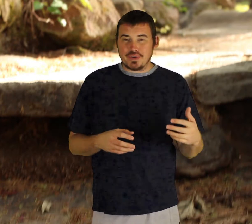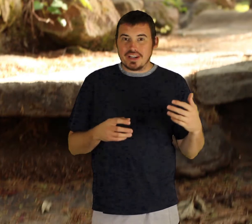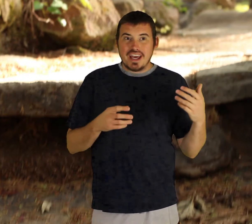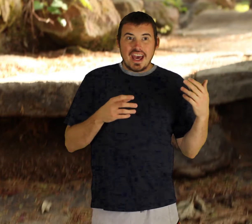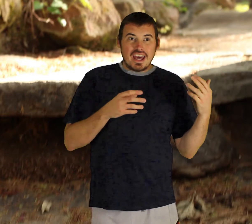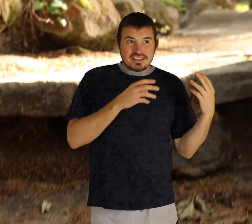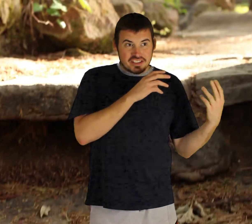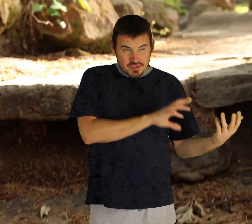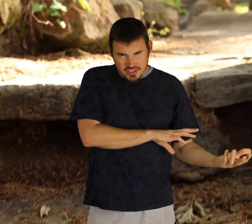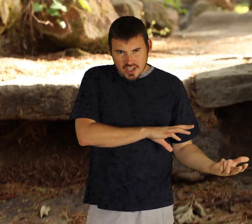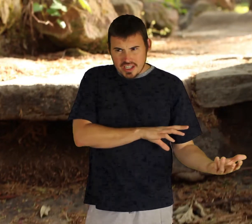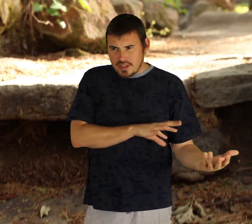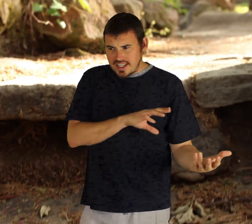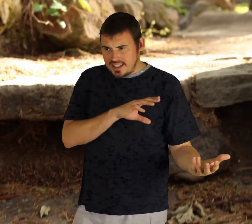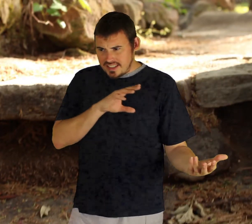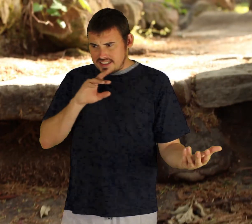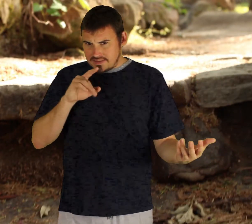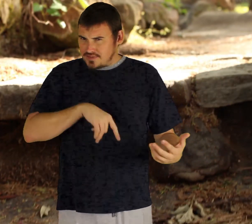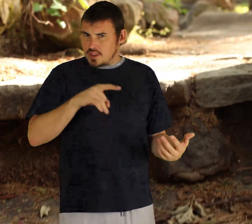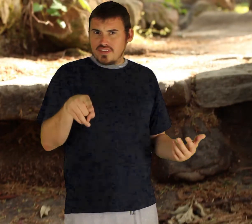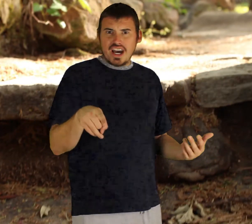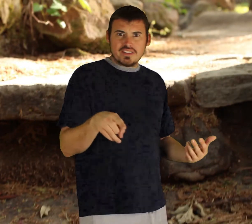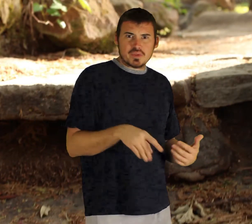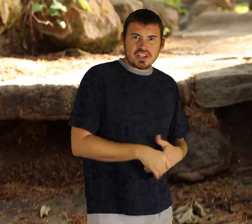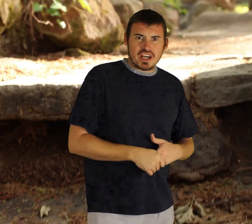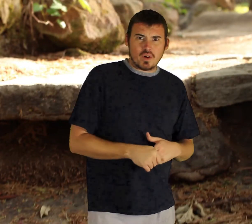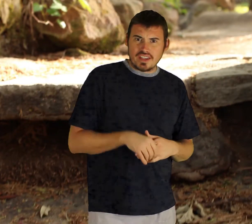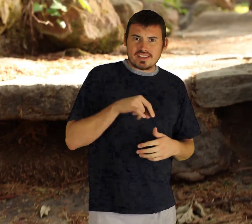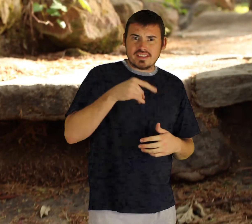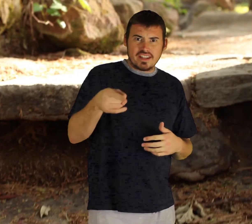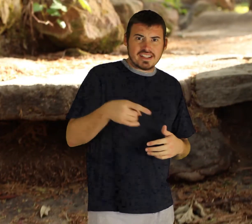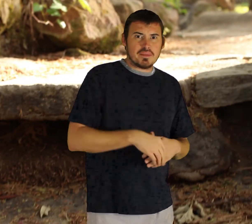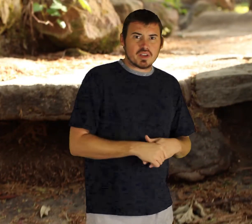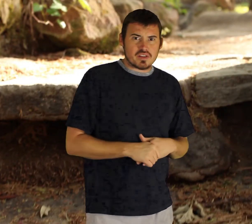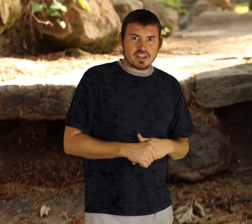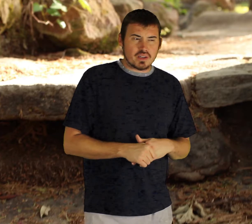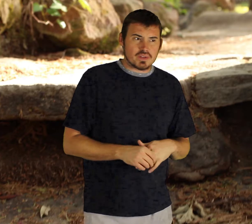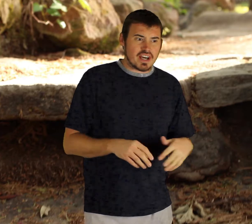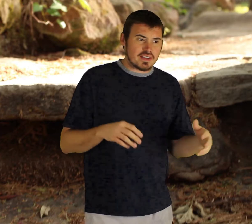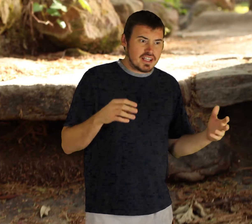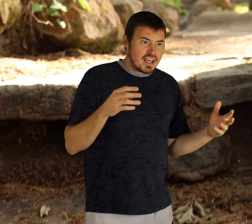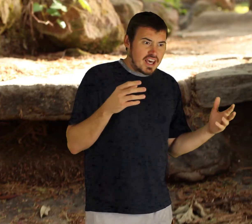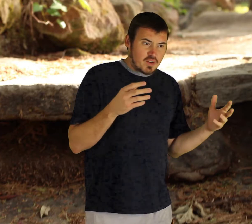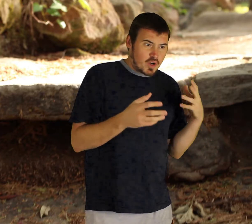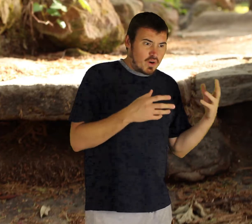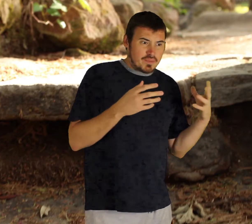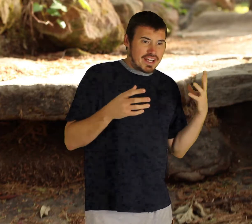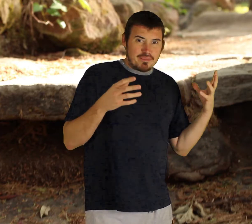and she started in that book and i think 45 is when she got her i think it's the next episode she'll get her own title and we'll go on to be like a